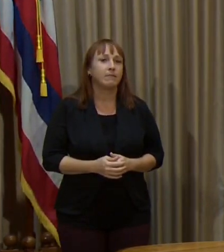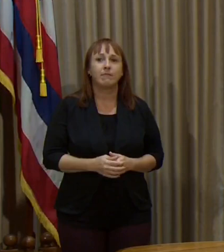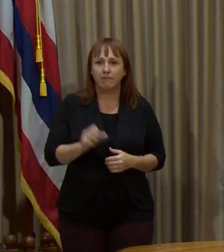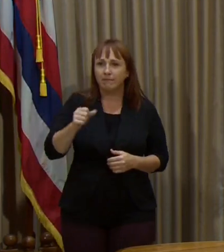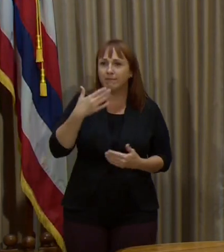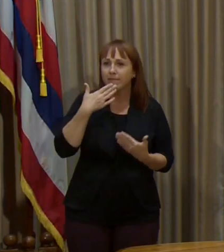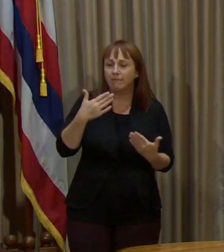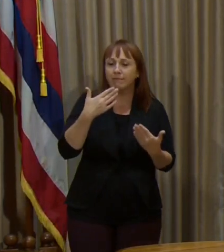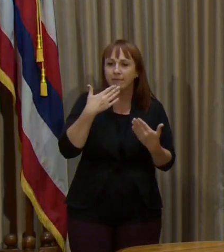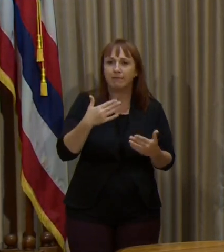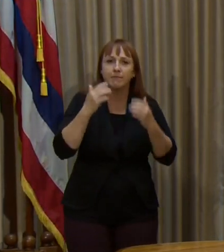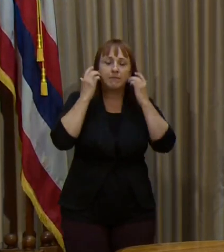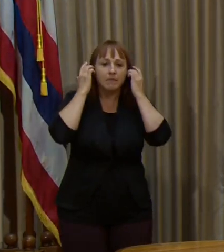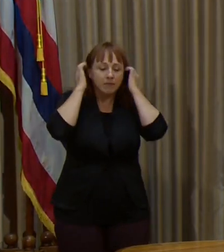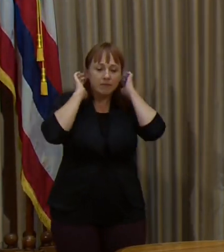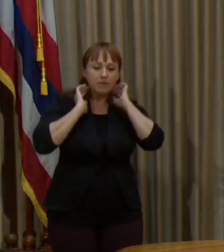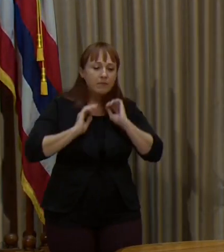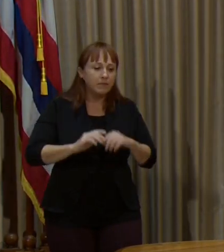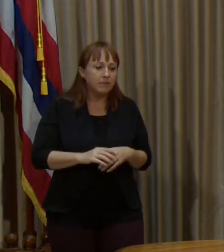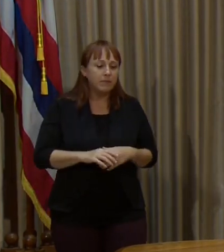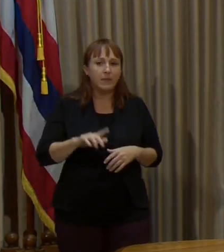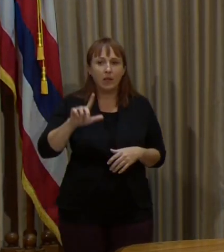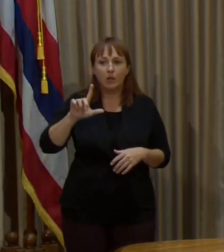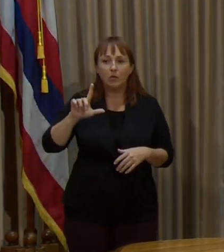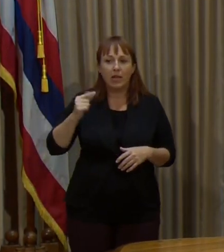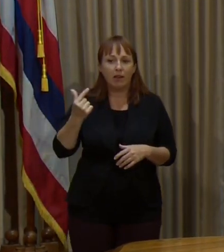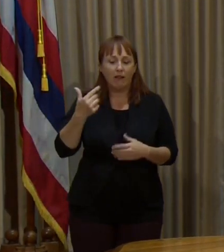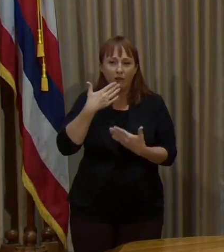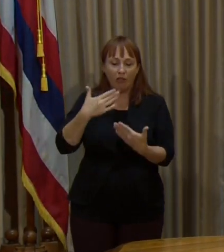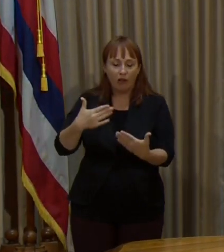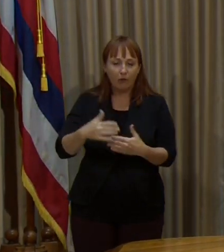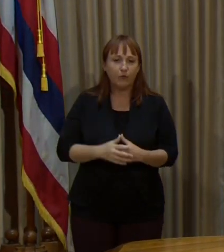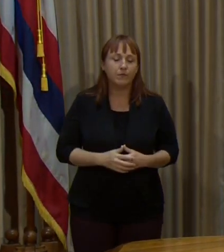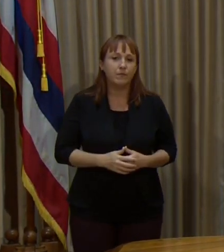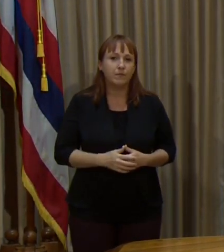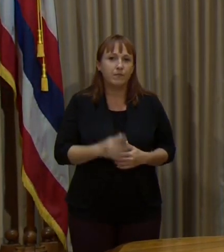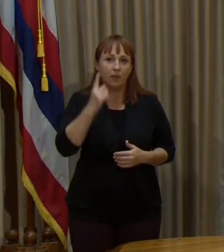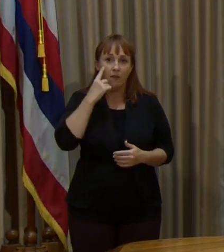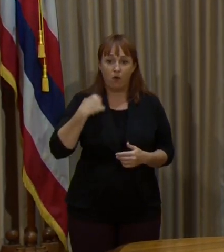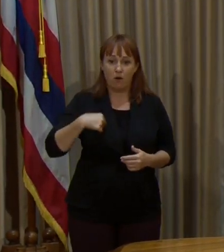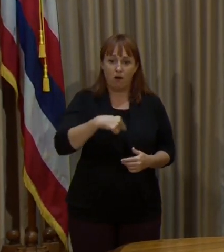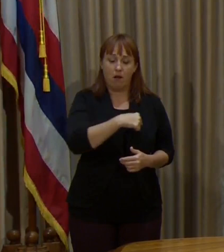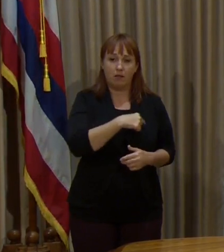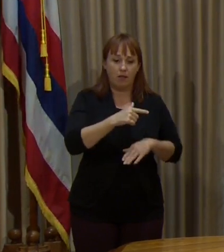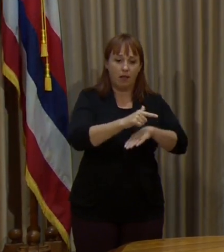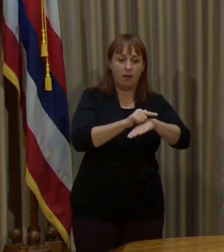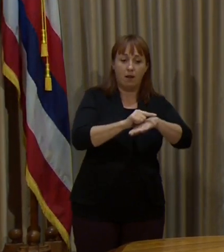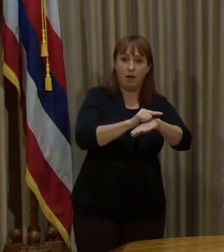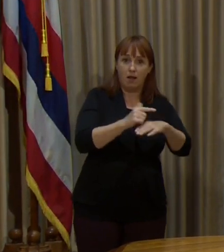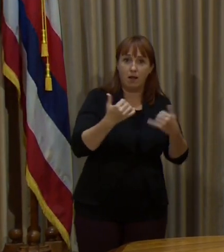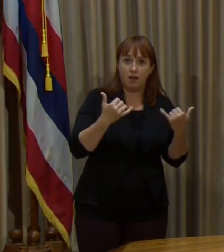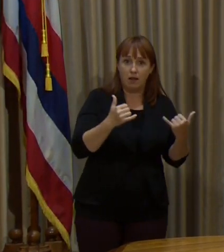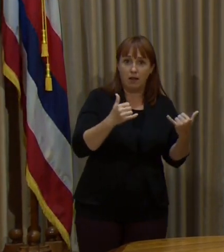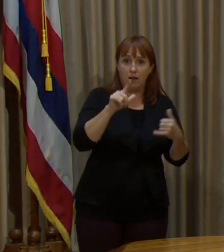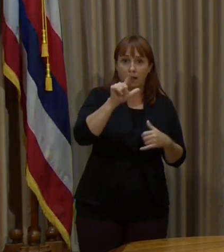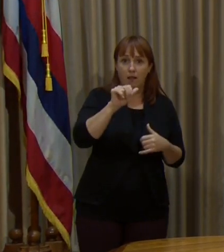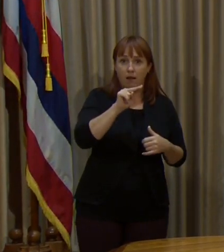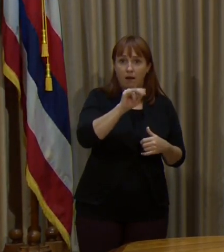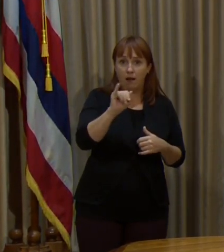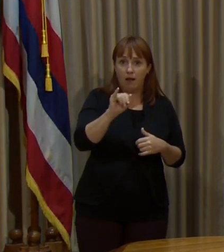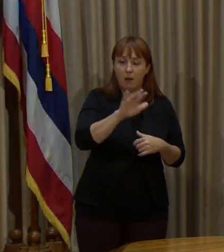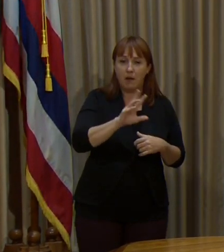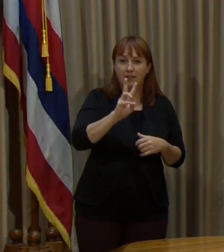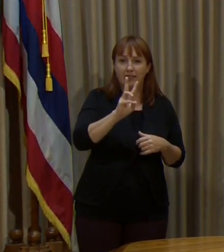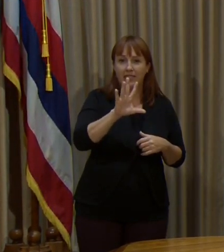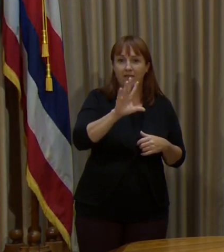Yes, thank you, Governor. I should say, Lieutenant Governor of Green. For us, I think Lanai right now stands at around